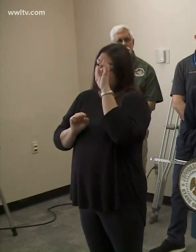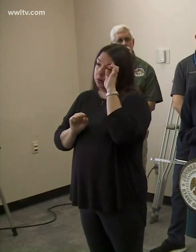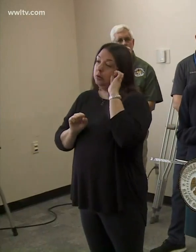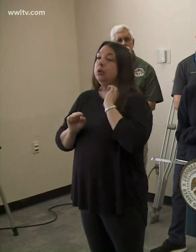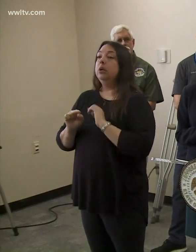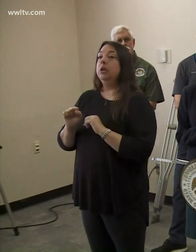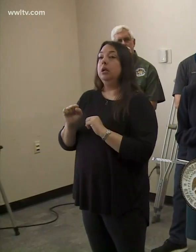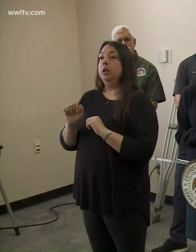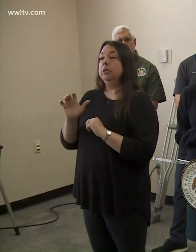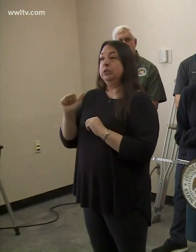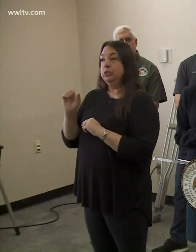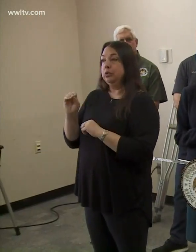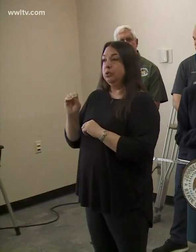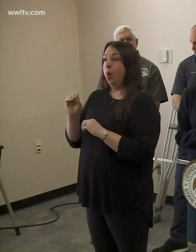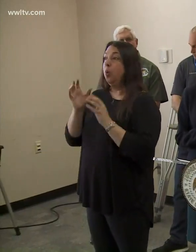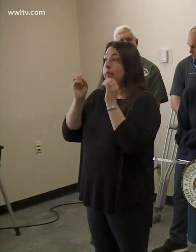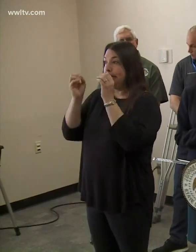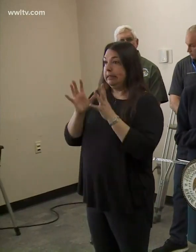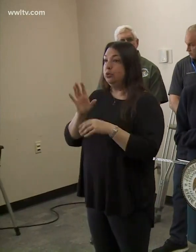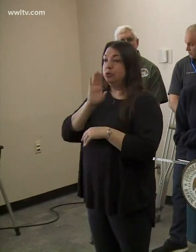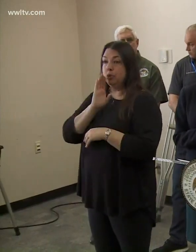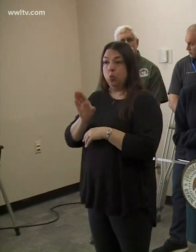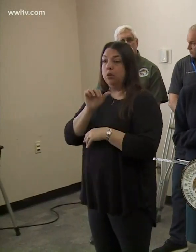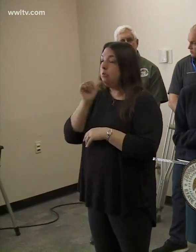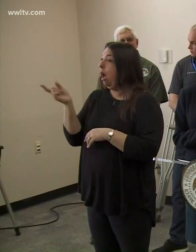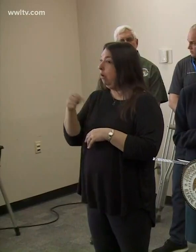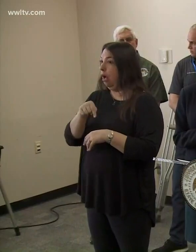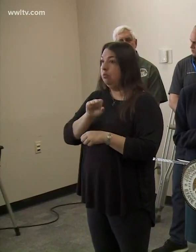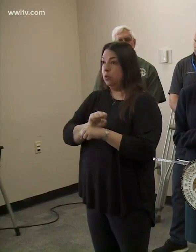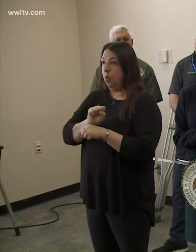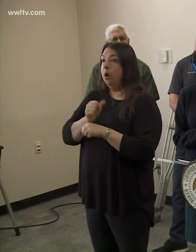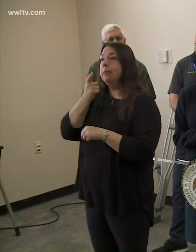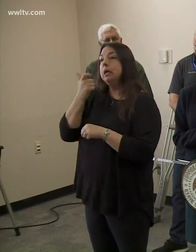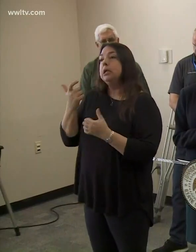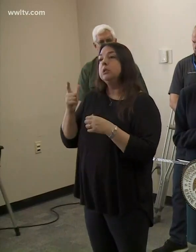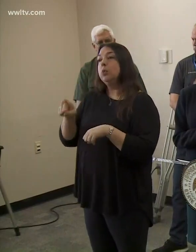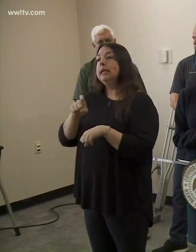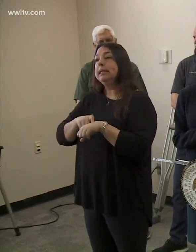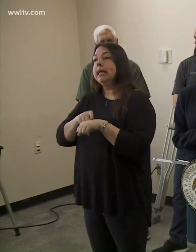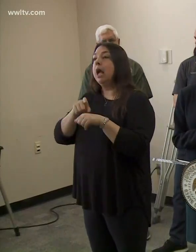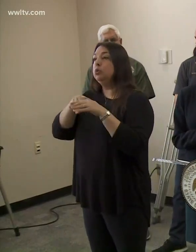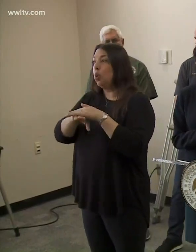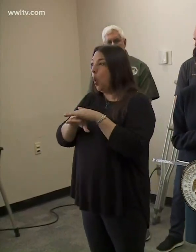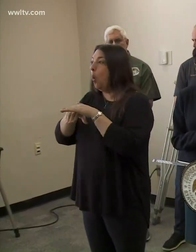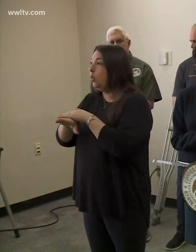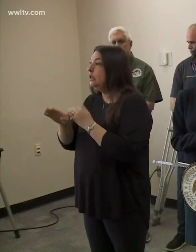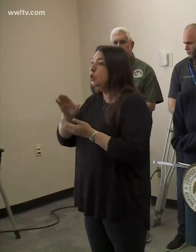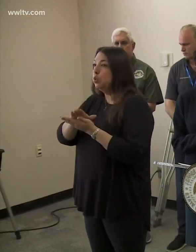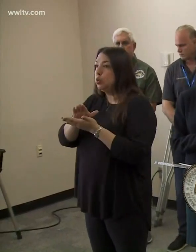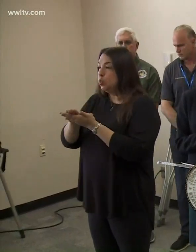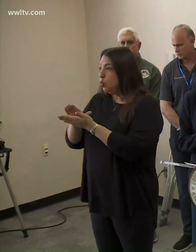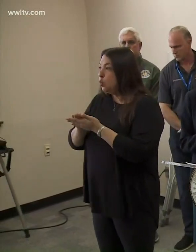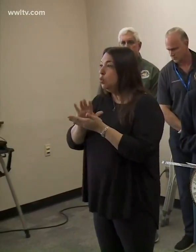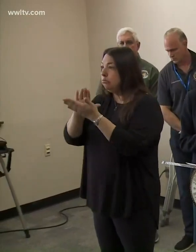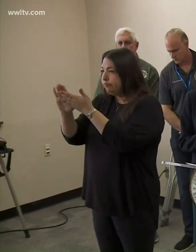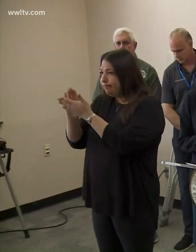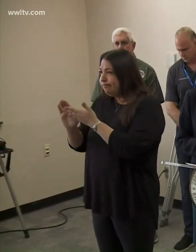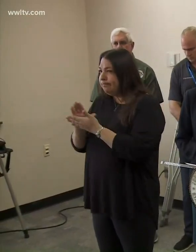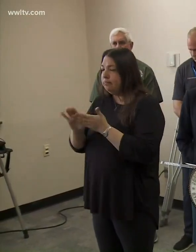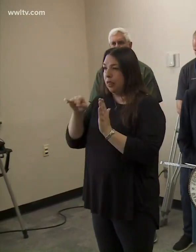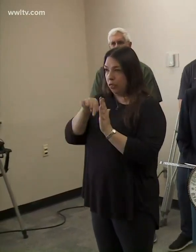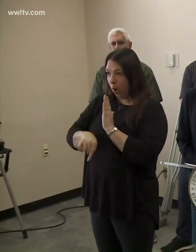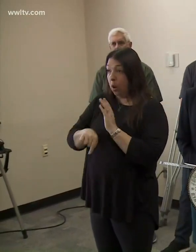So immediately, uh, teachers will, uh, not be coming to work because we need time to go into the facilities and provide proper sanitation.